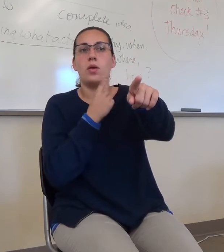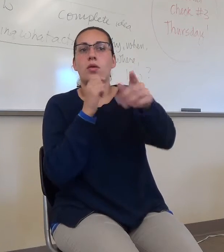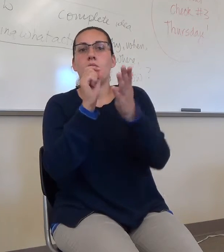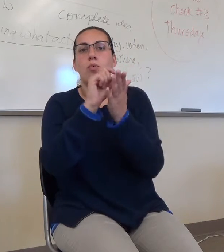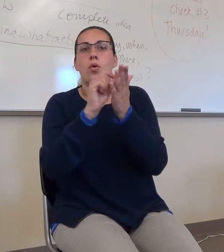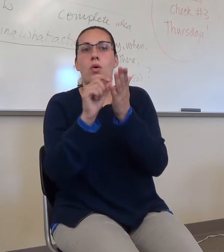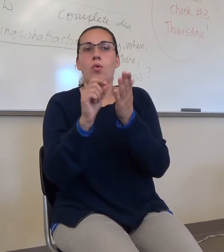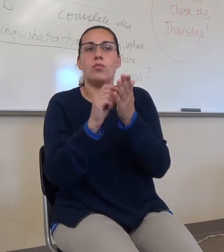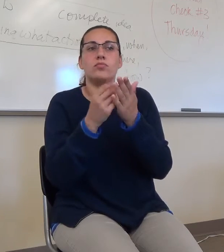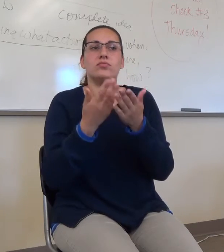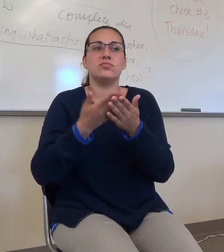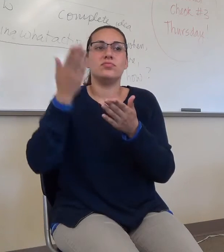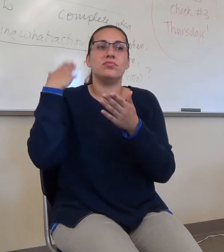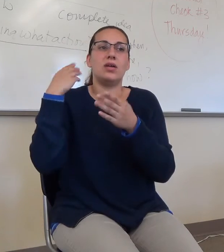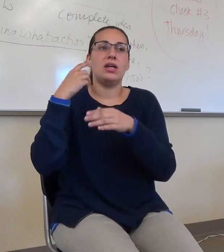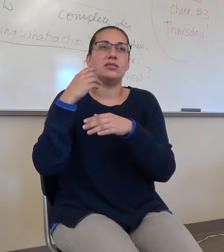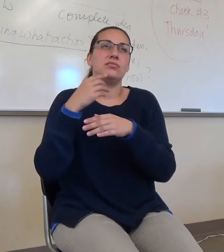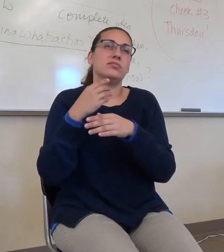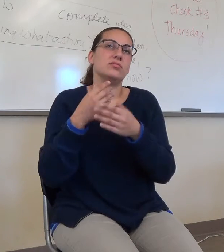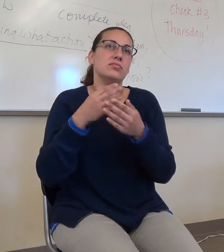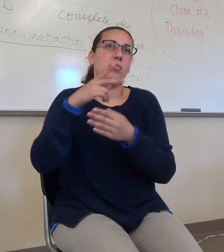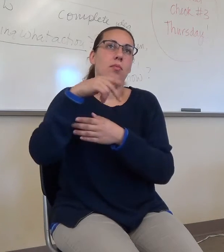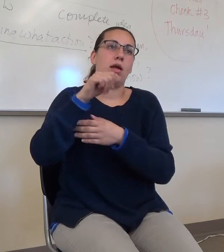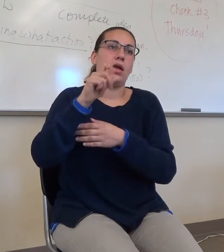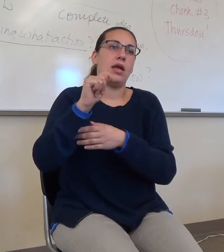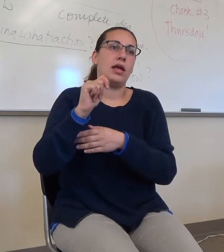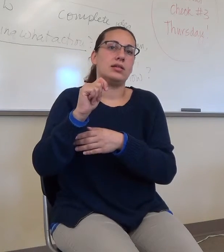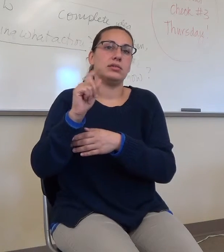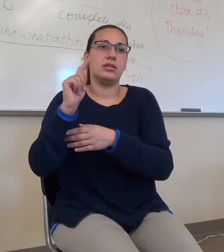Pastime. Okay. Baseball as a pastime.